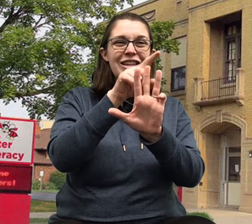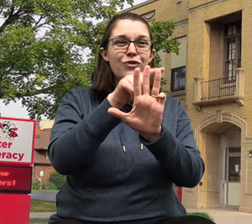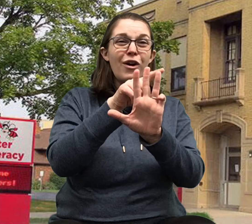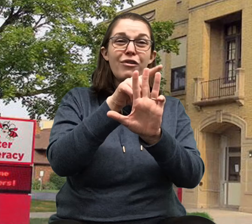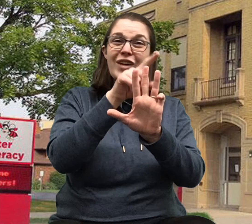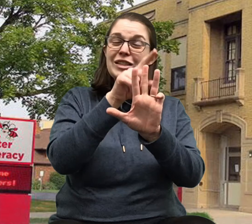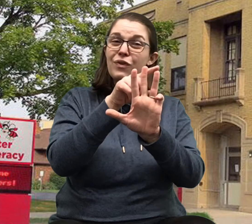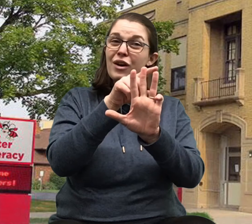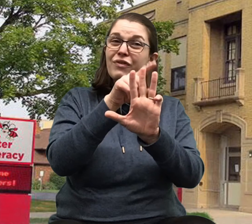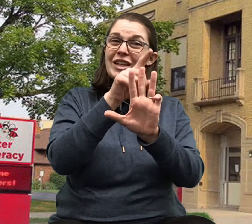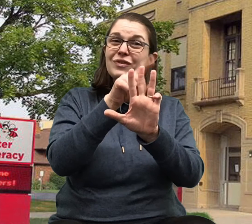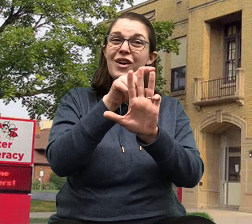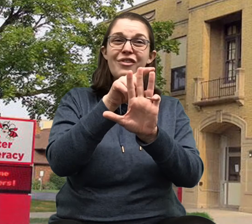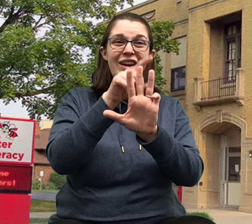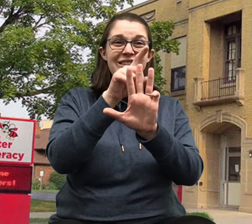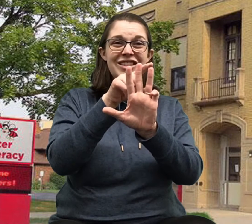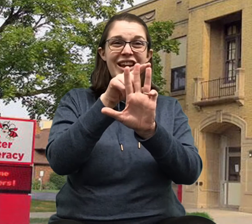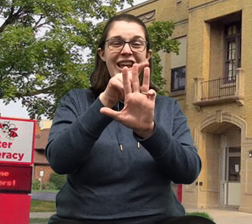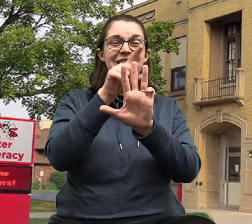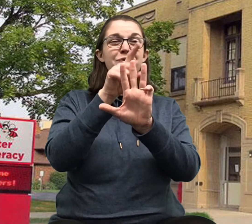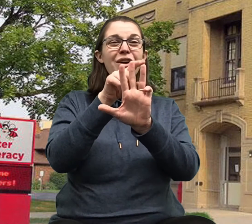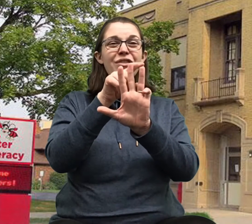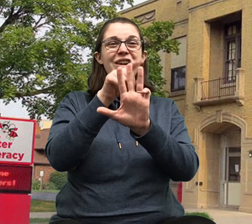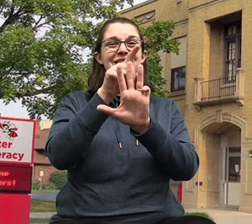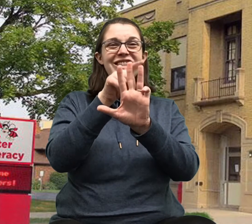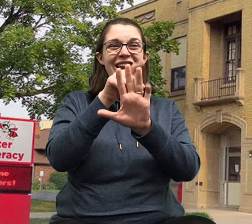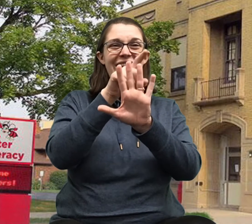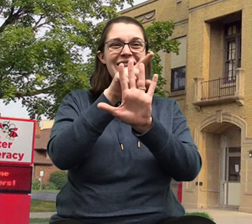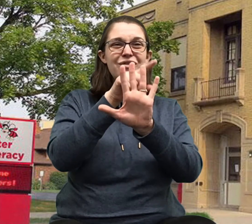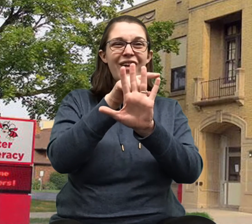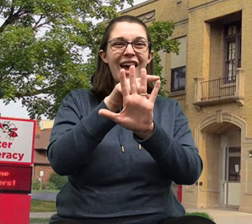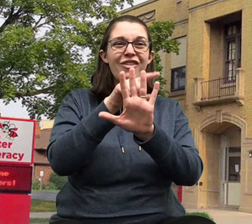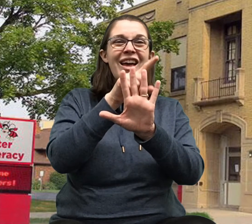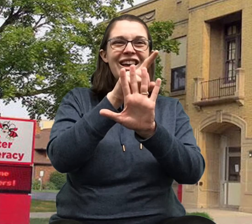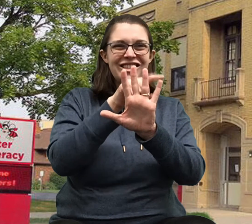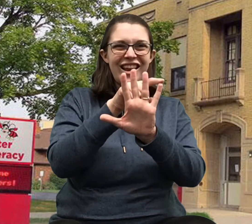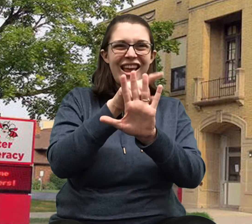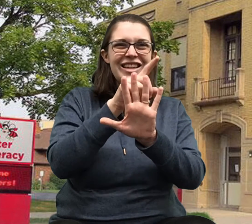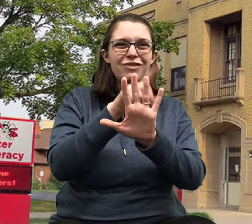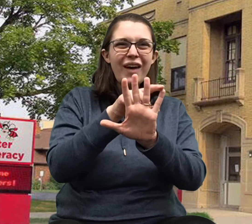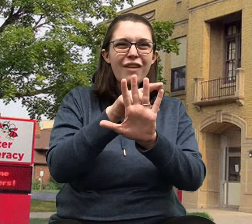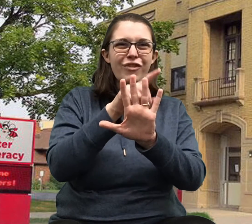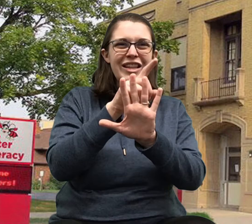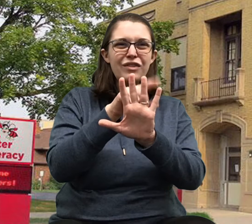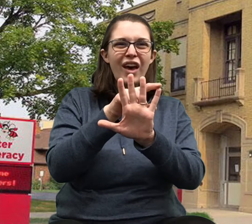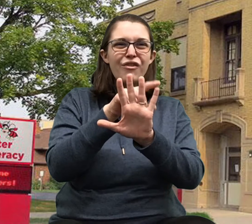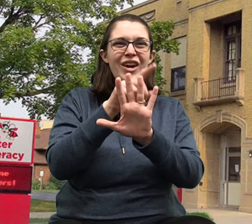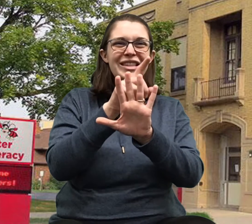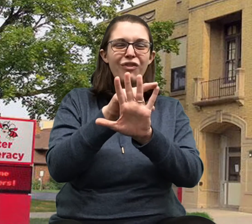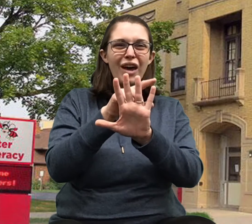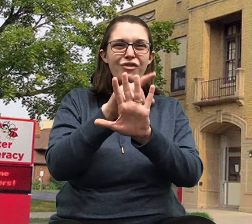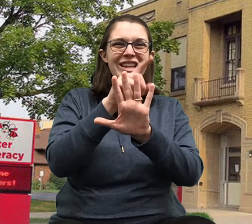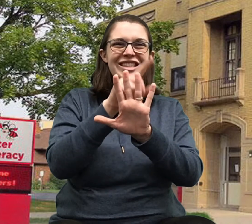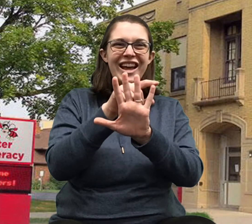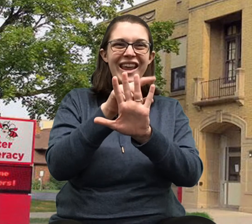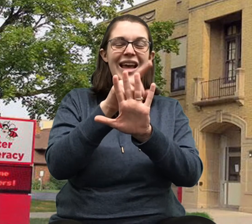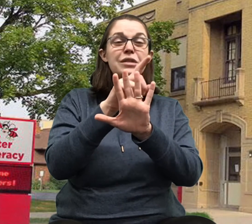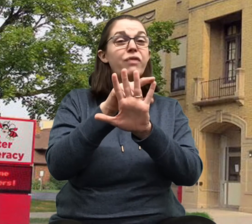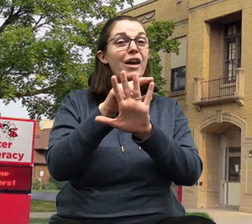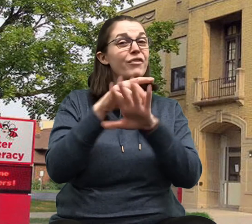four friends, four friends, four friends. Johnny has four friends, Johnny has five. Johnny has five friends, five friends, five friends. Johnny has five friends,